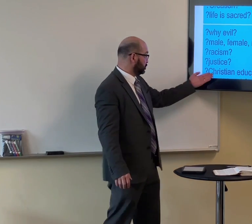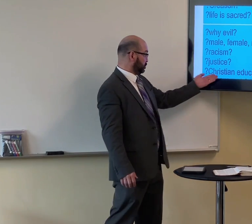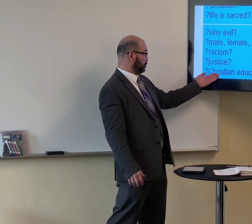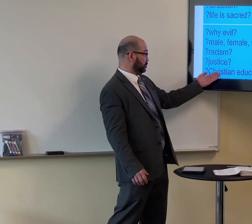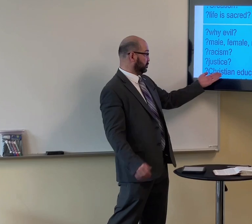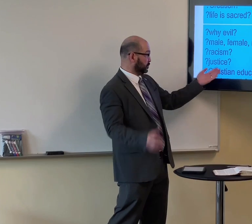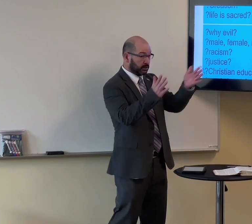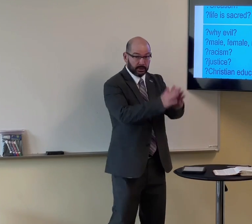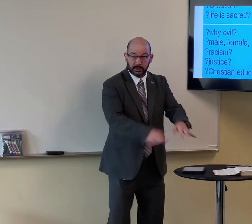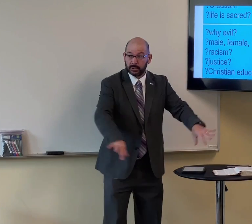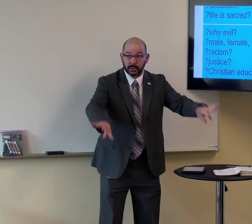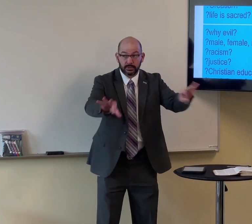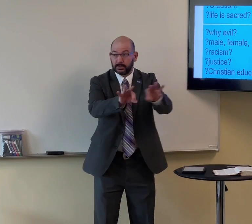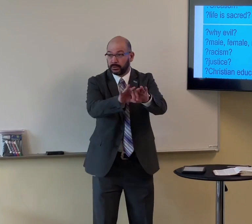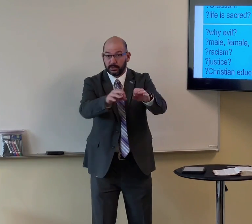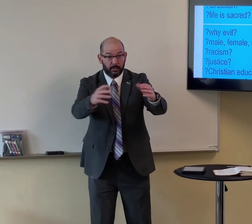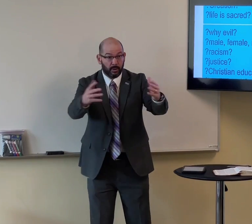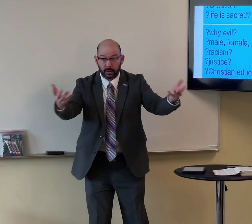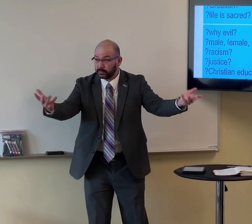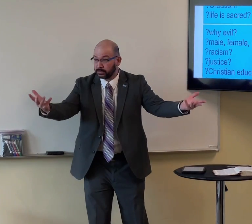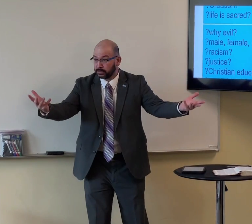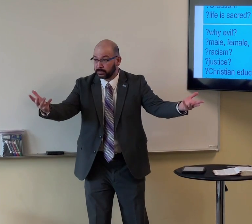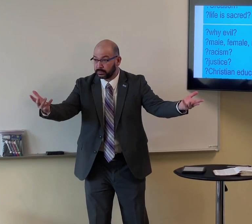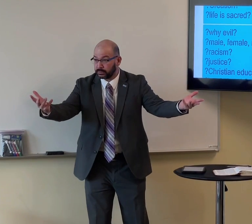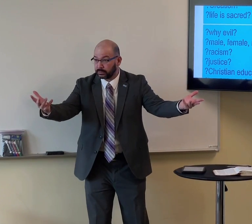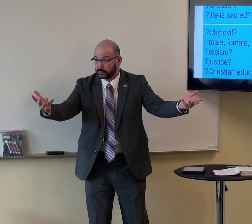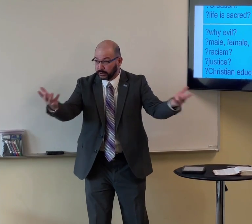Oh, Christian education. Why is that important?